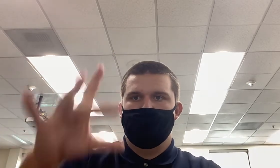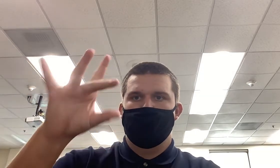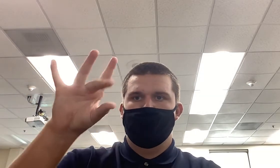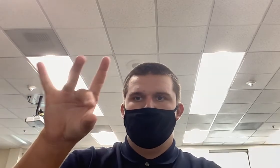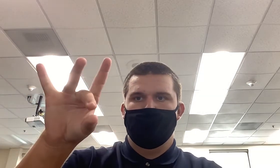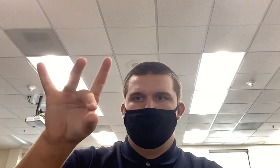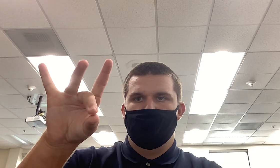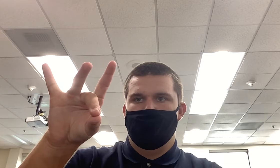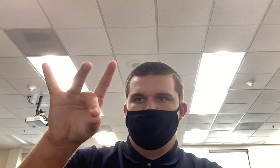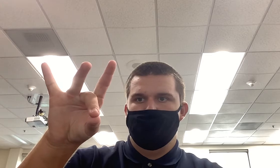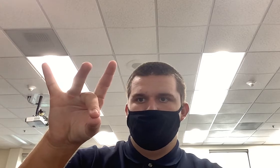Newbies.